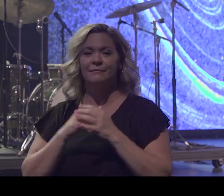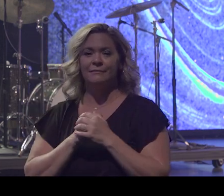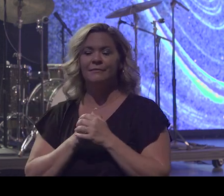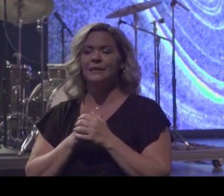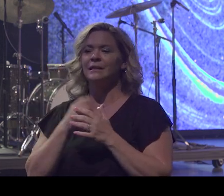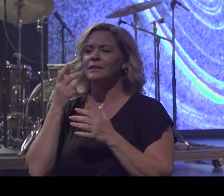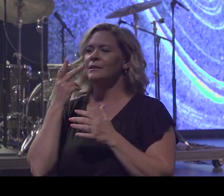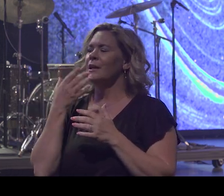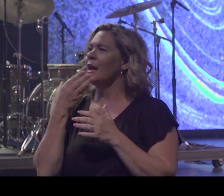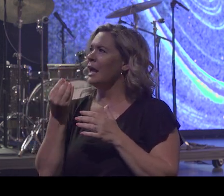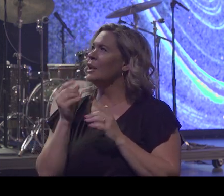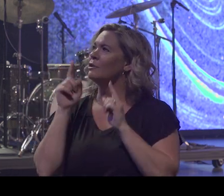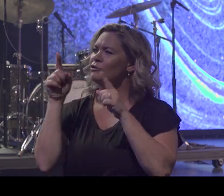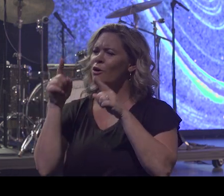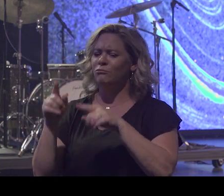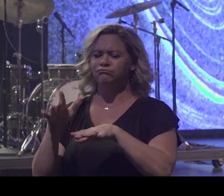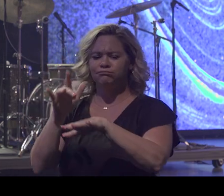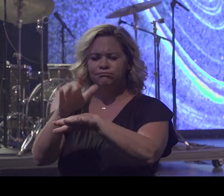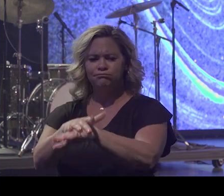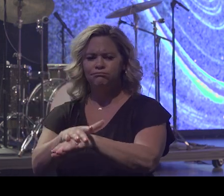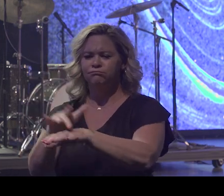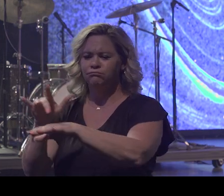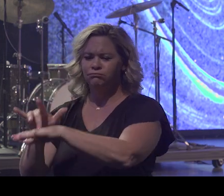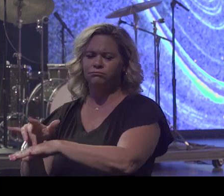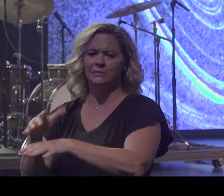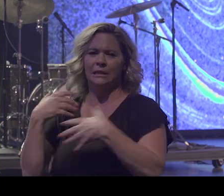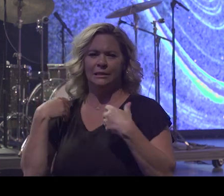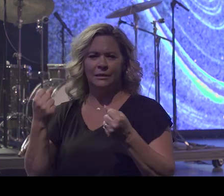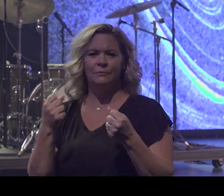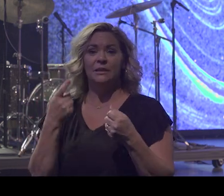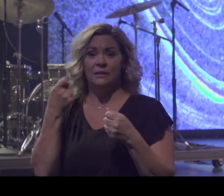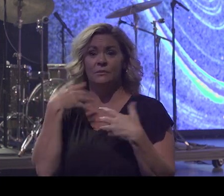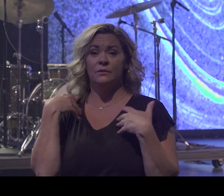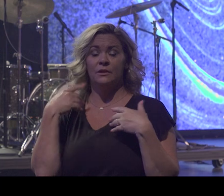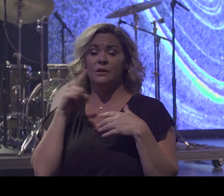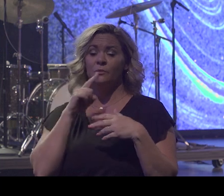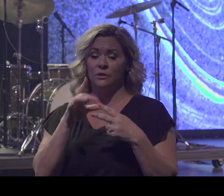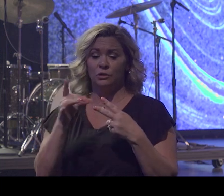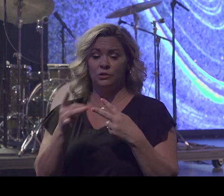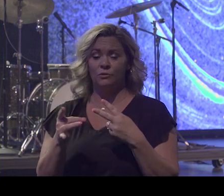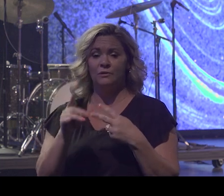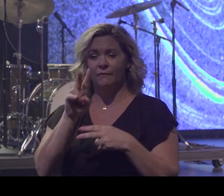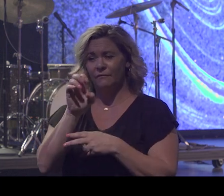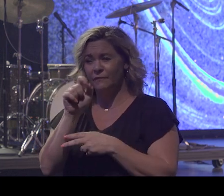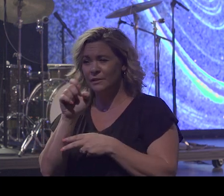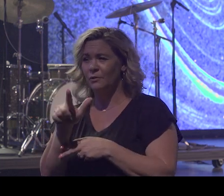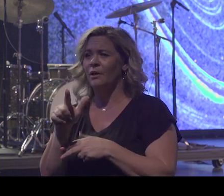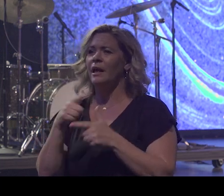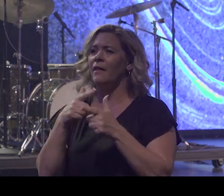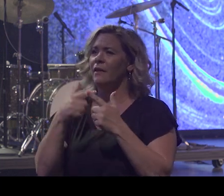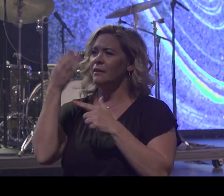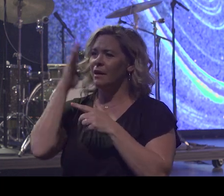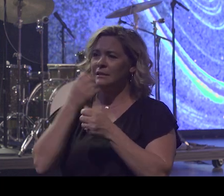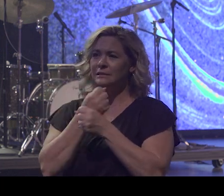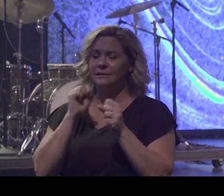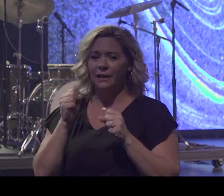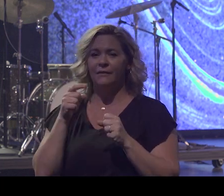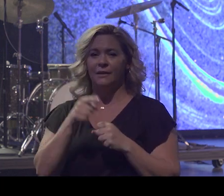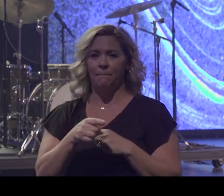and go lay hands on him because he was the chosen vessel. And then God will save him and turn